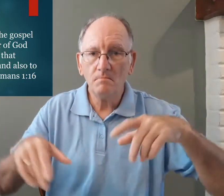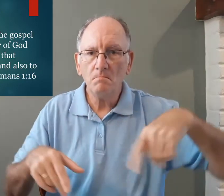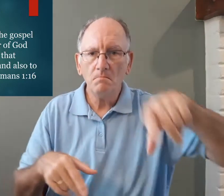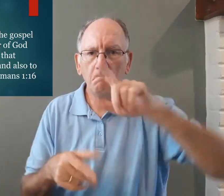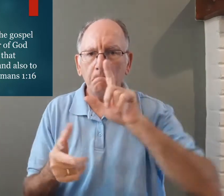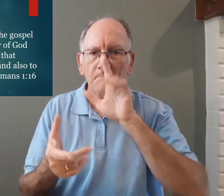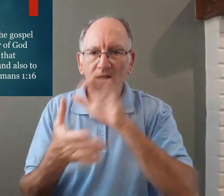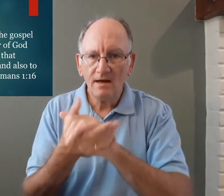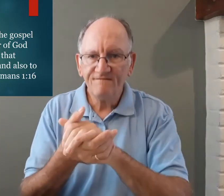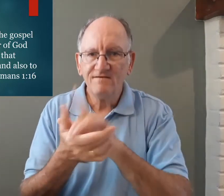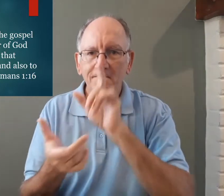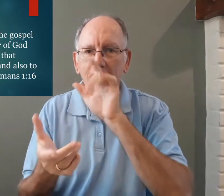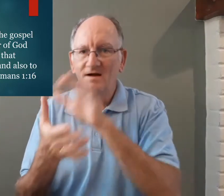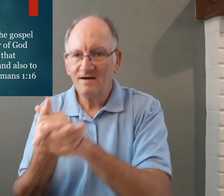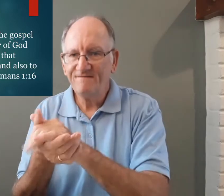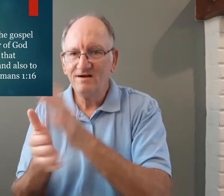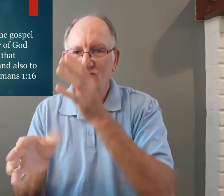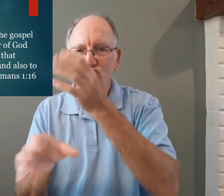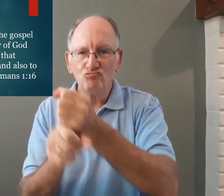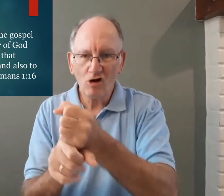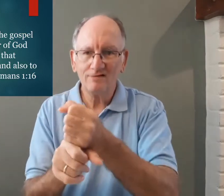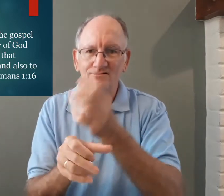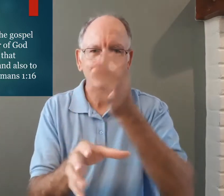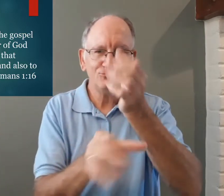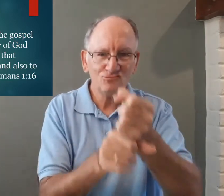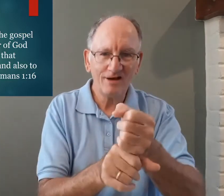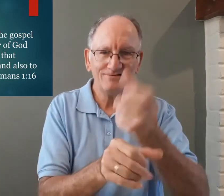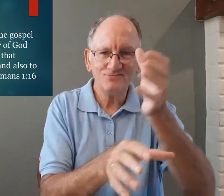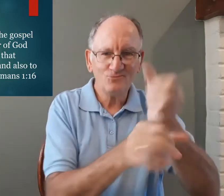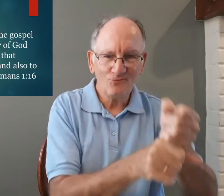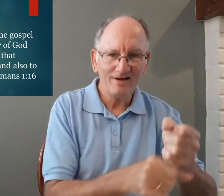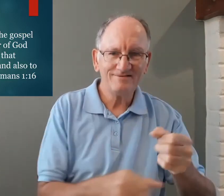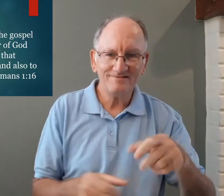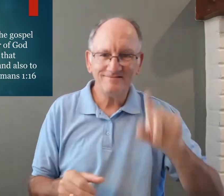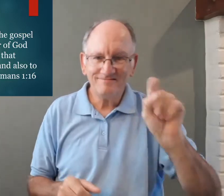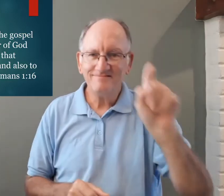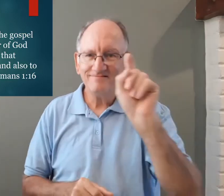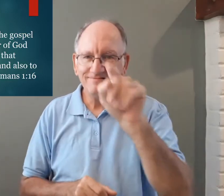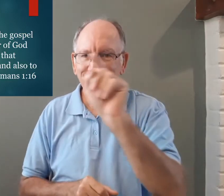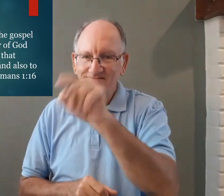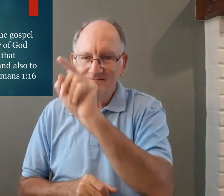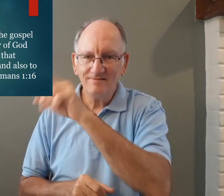spreads faith and other people will be able to believe and trust in Christ